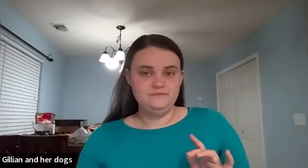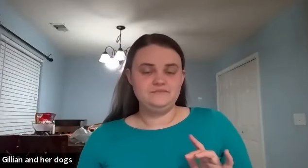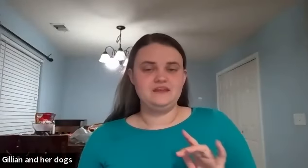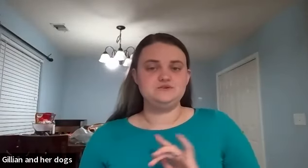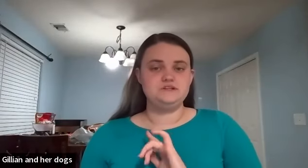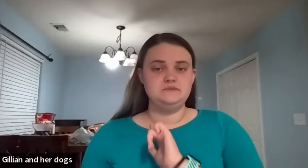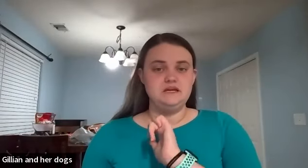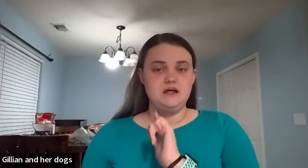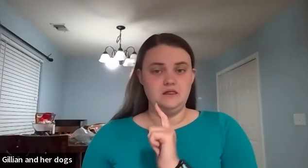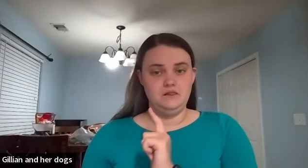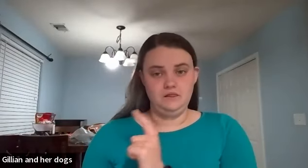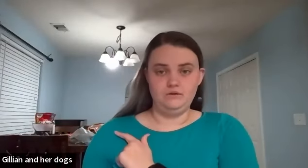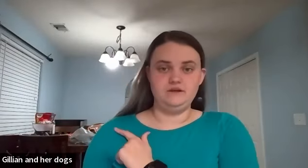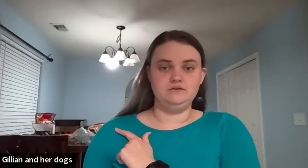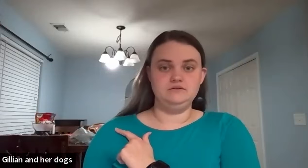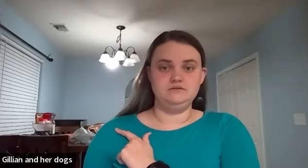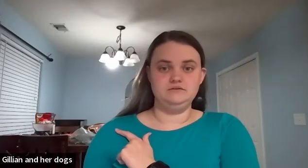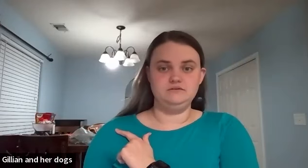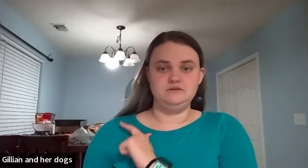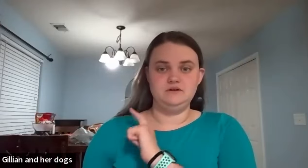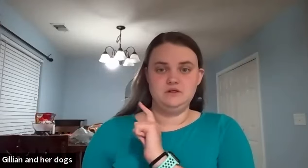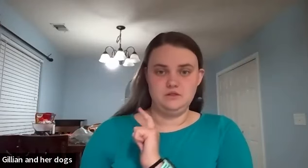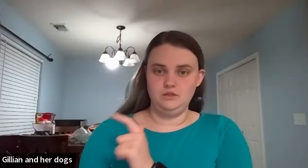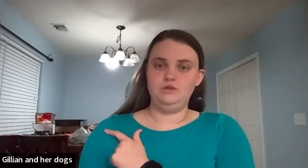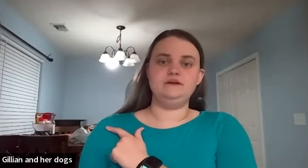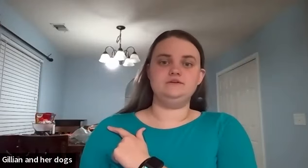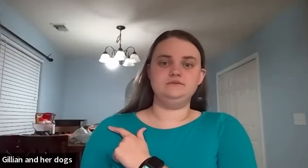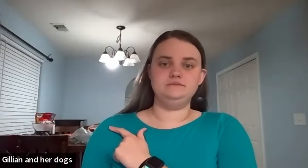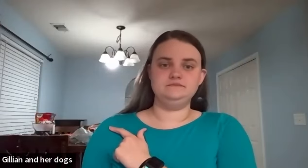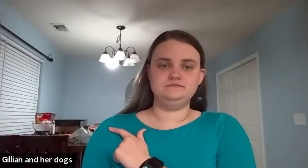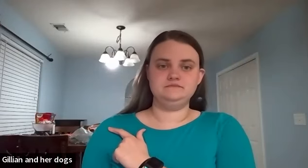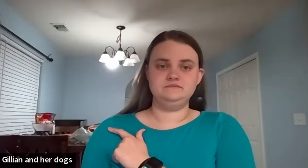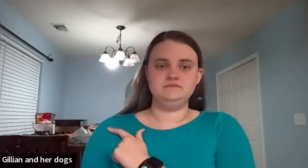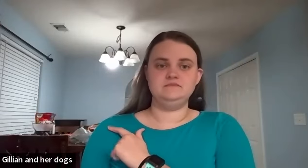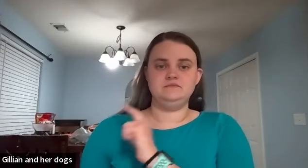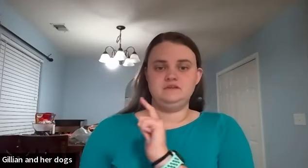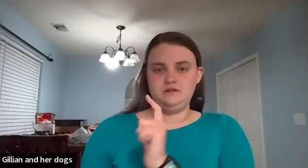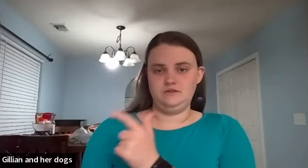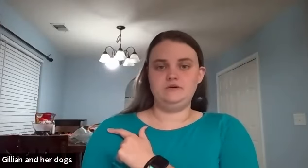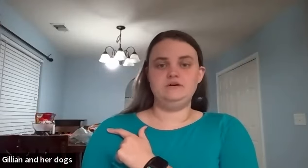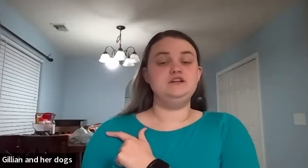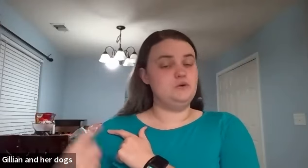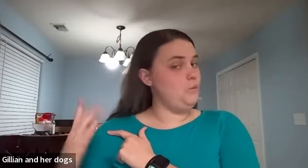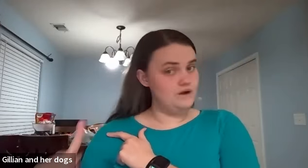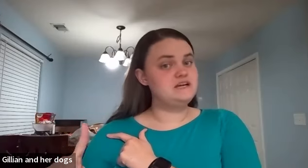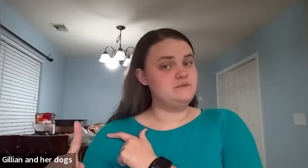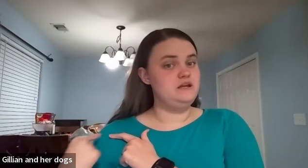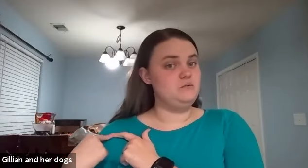is going to be loyal loyal loyal and you do it one time you hit it